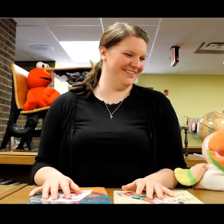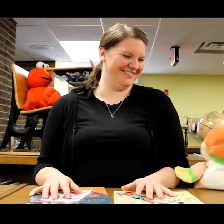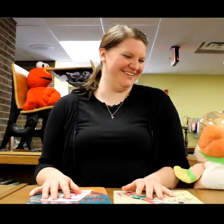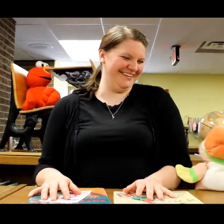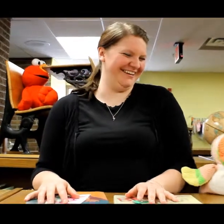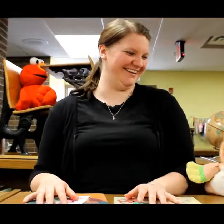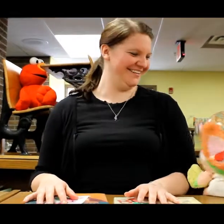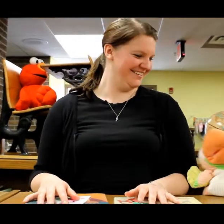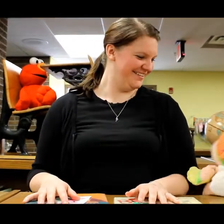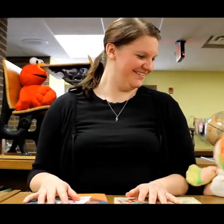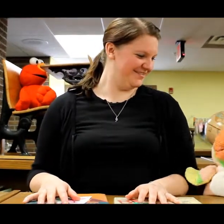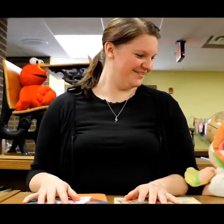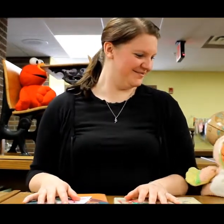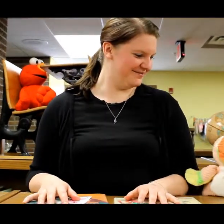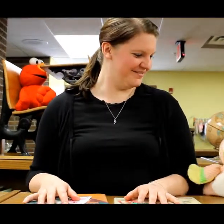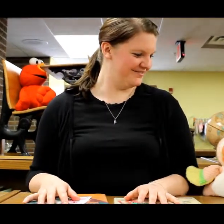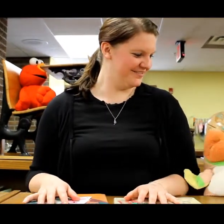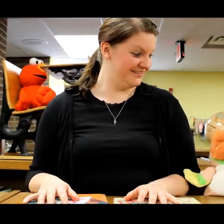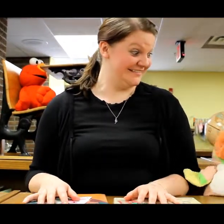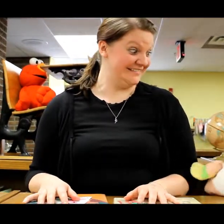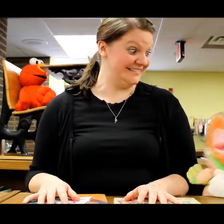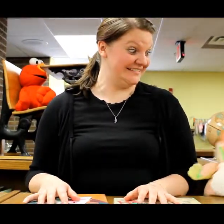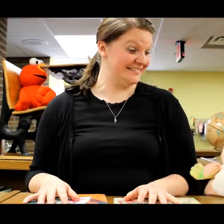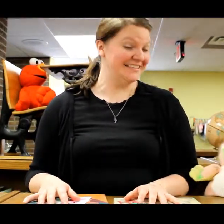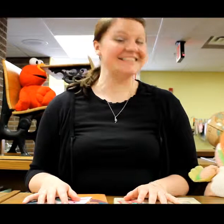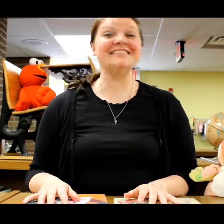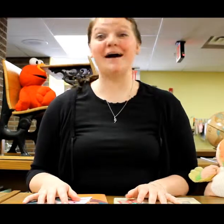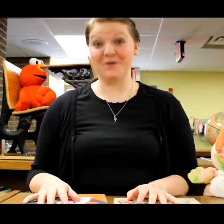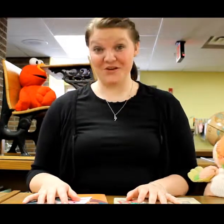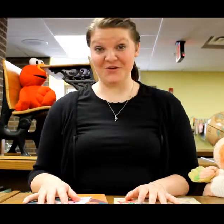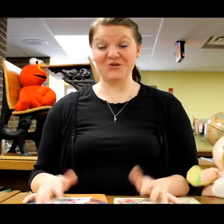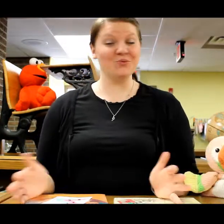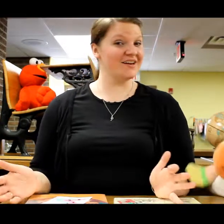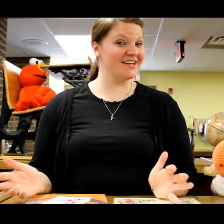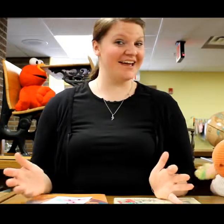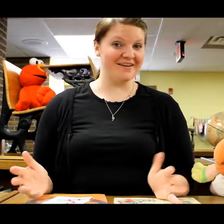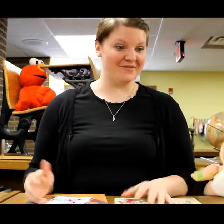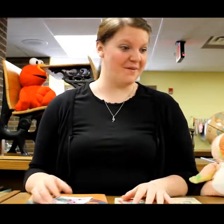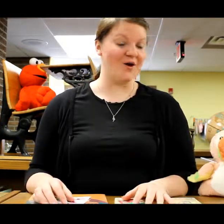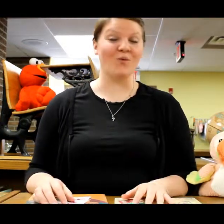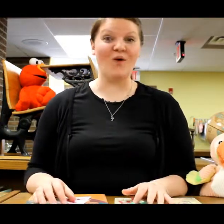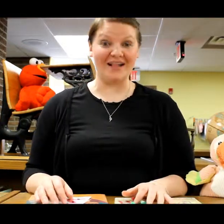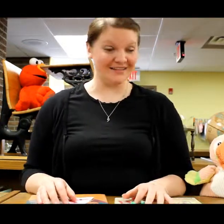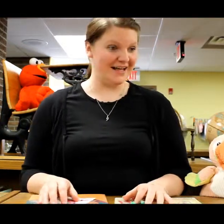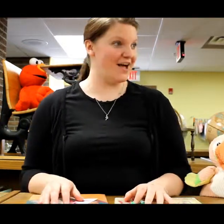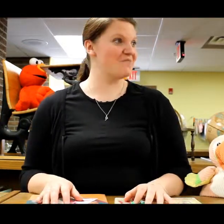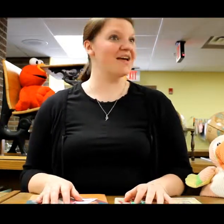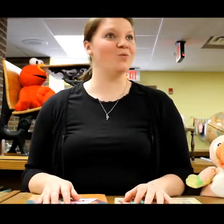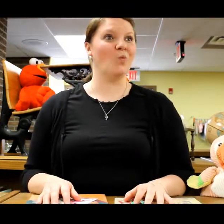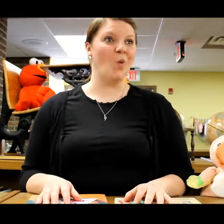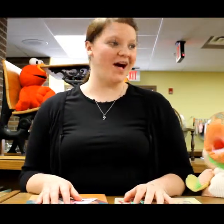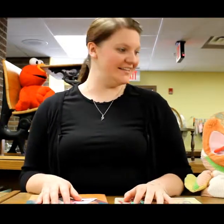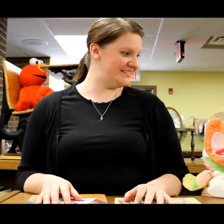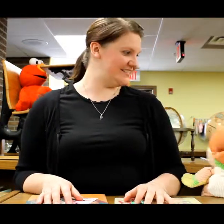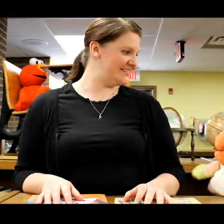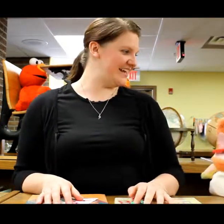going on. Today we're talking about W. W. You wouldn't get it from our welcome and what's and